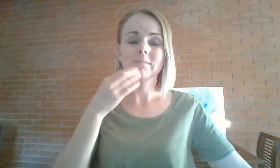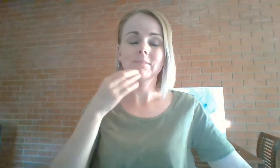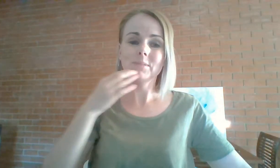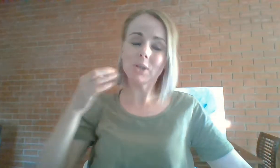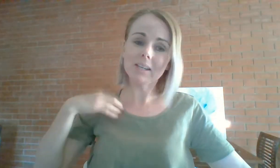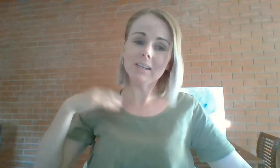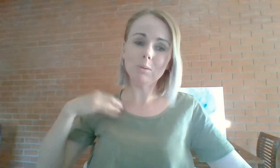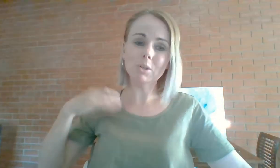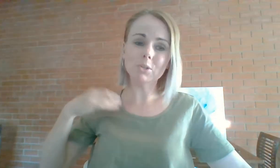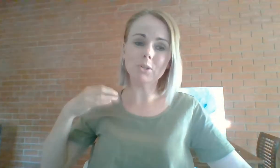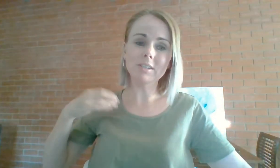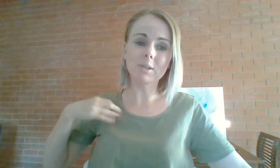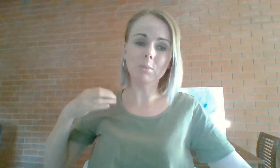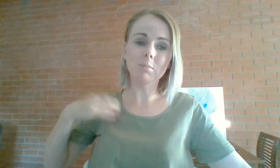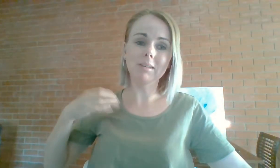So I can hear what it's trying to tell me.